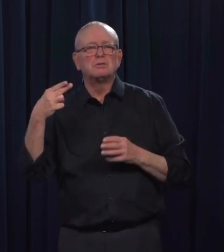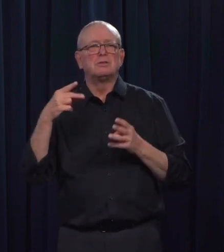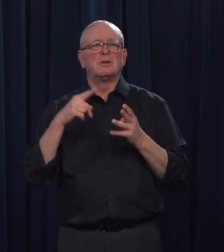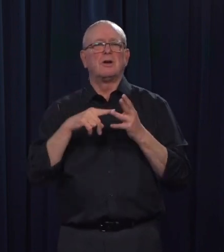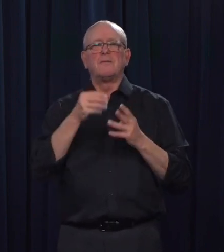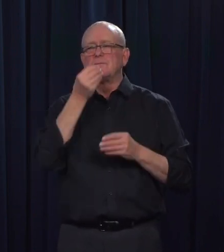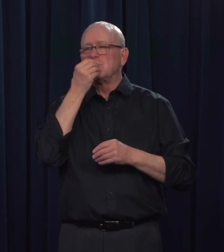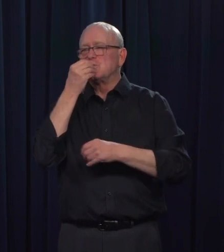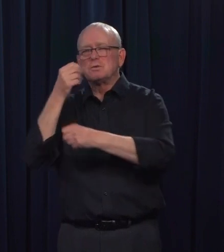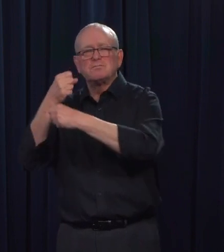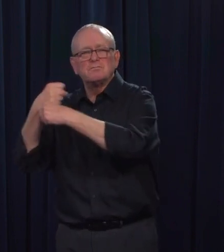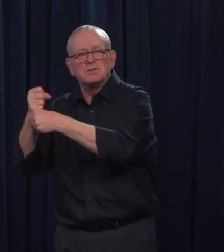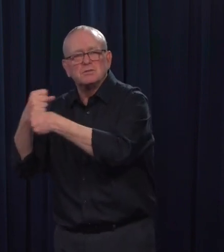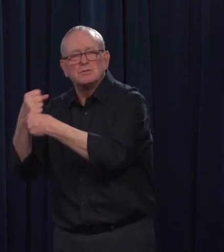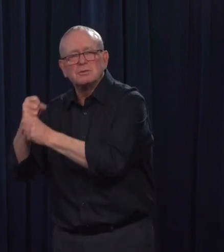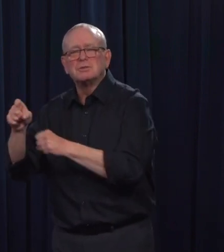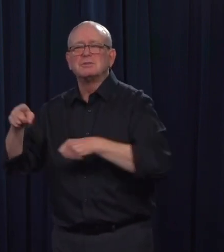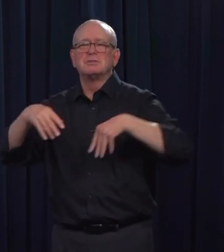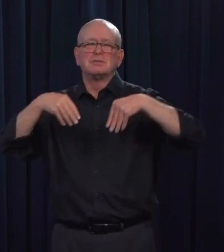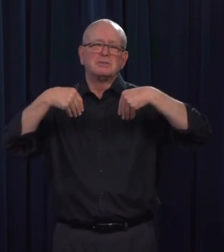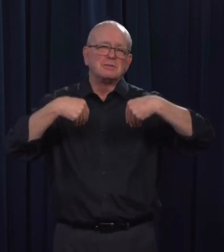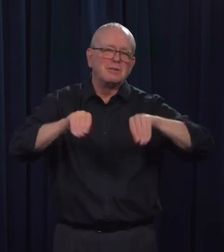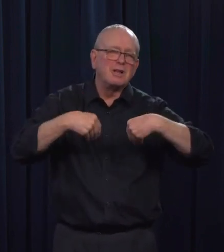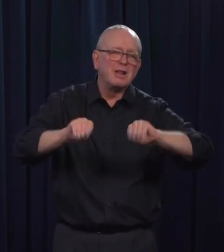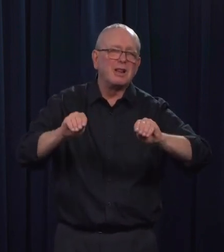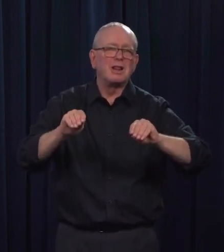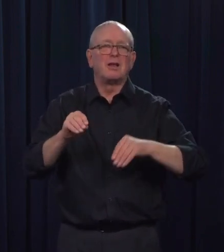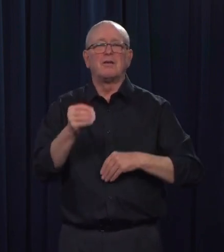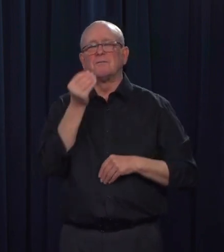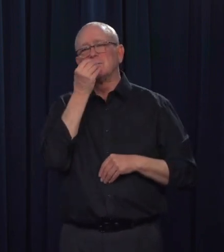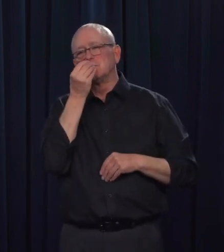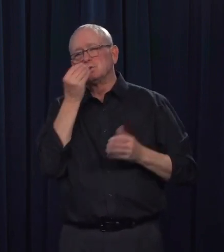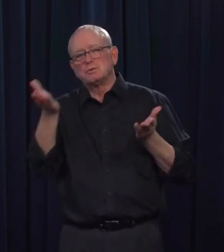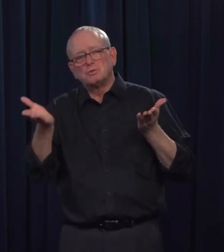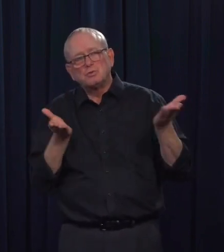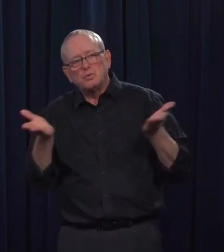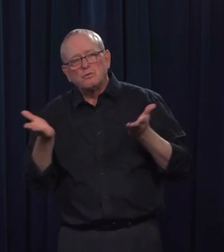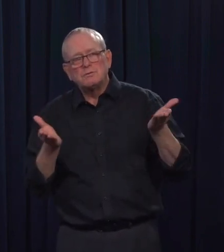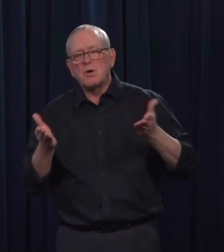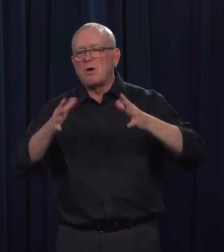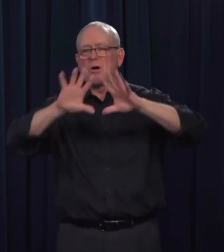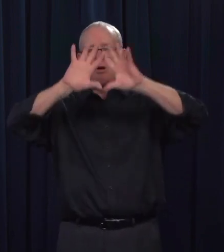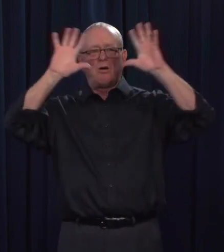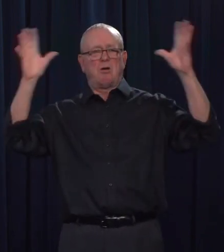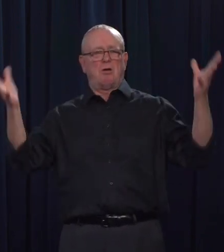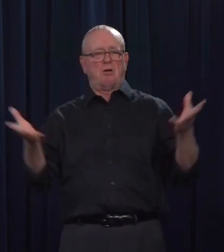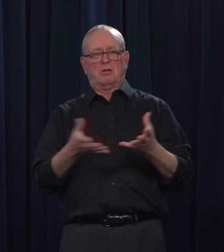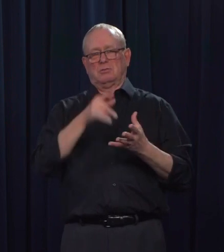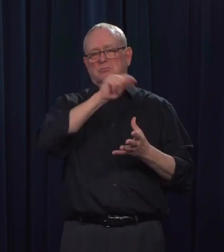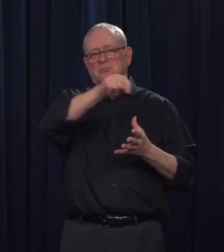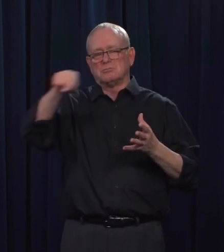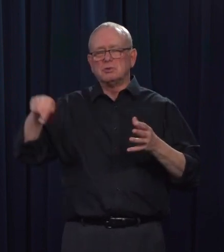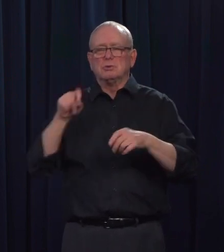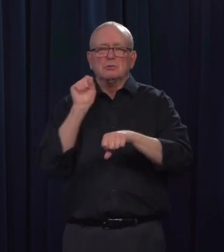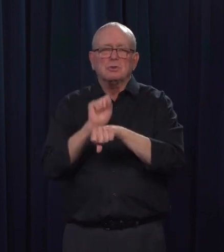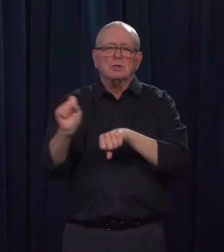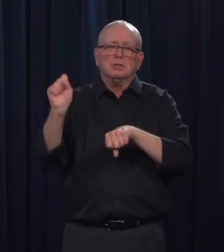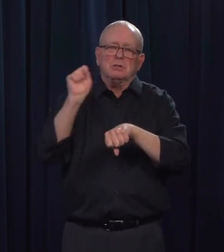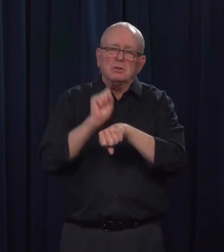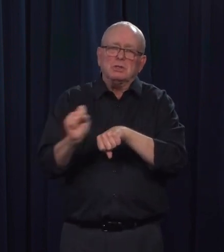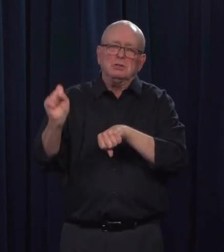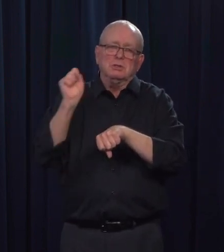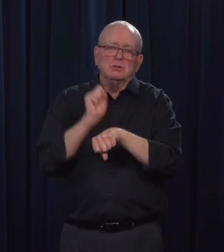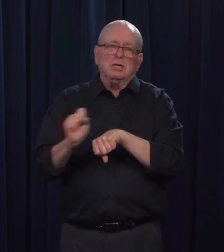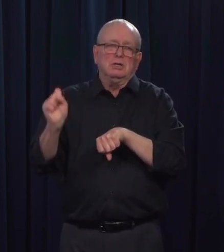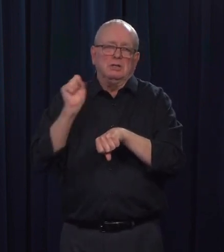and their staff, food service professionals, and the entire food supply chain. These hard-working people have really stepped up and are